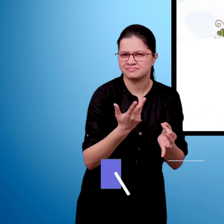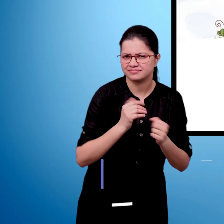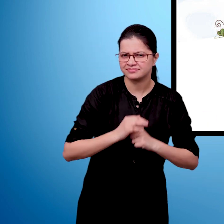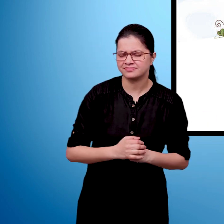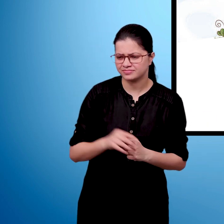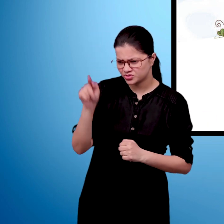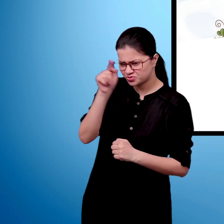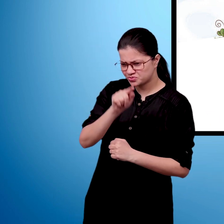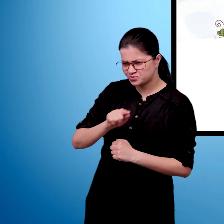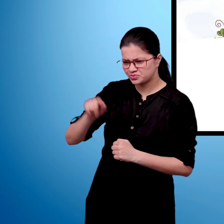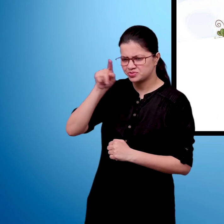What is round?